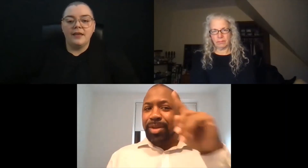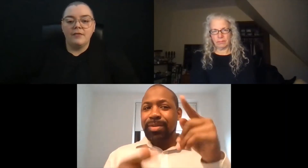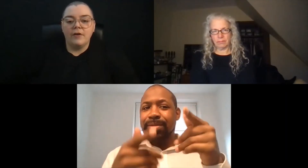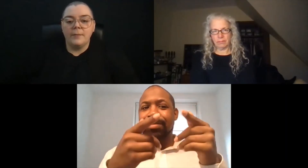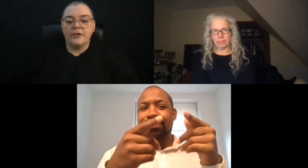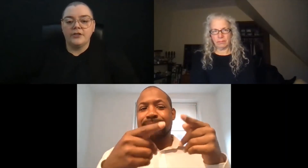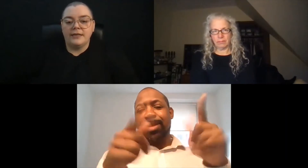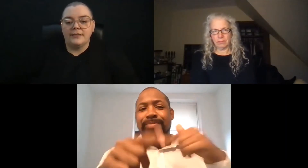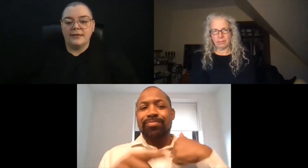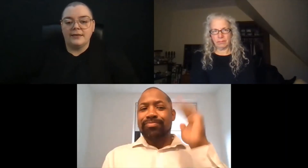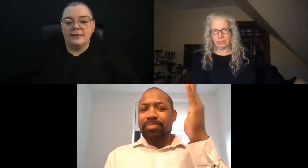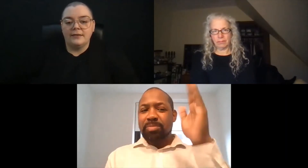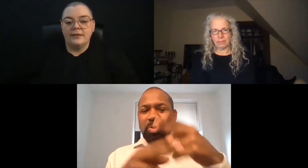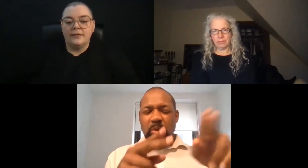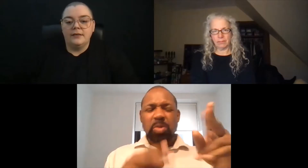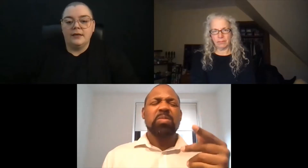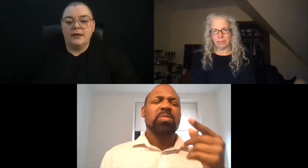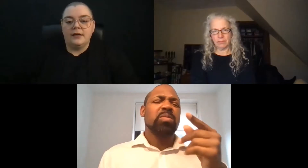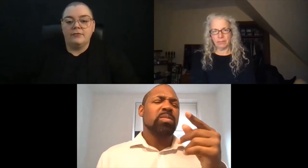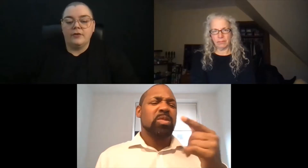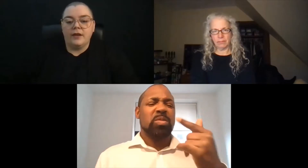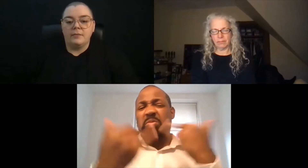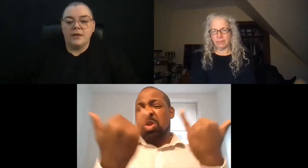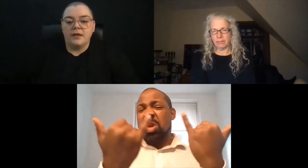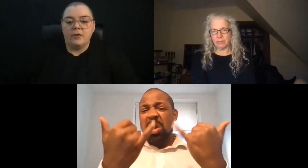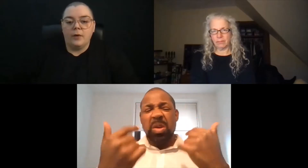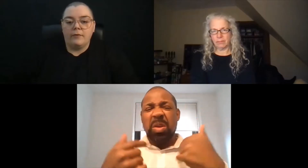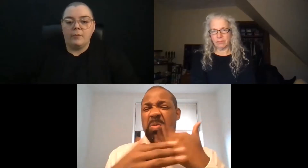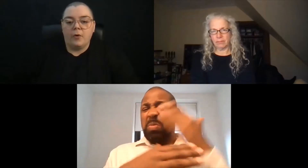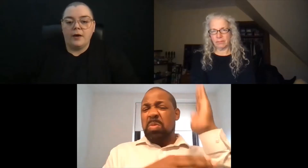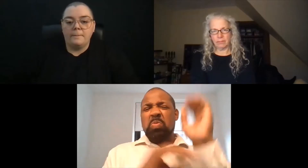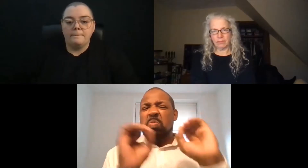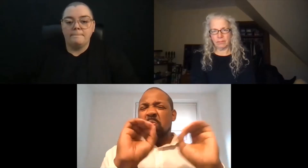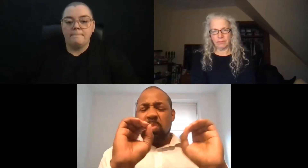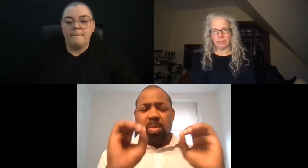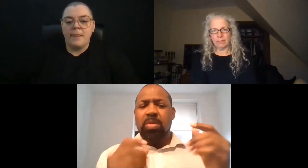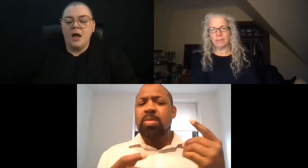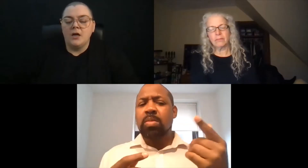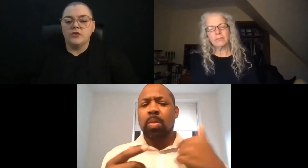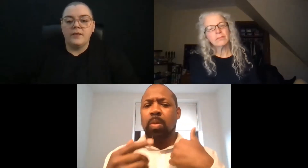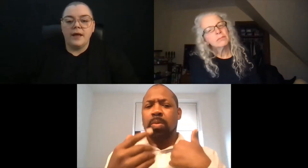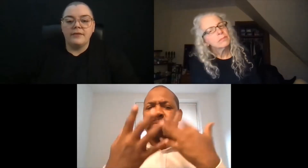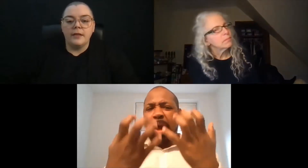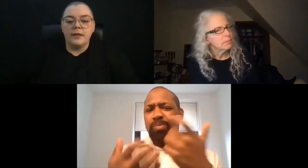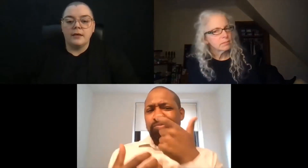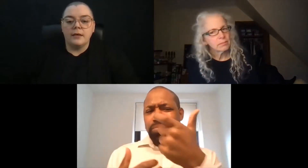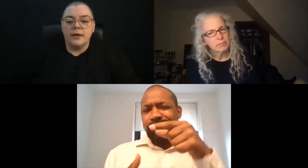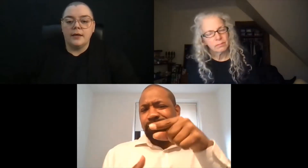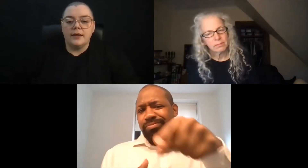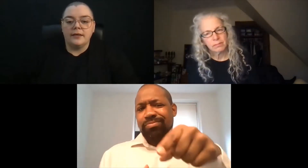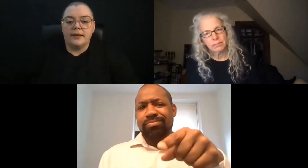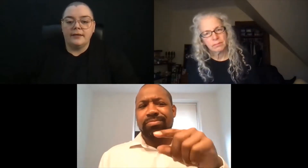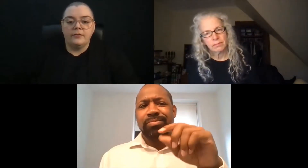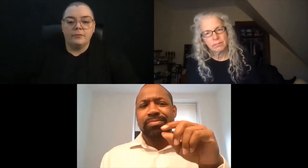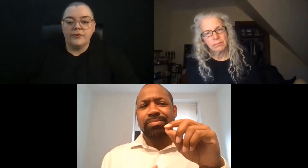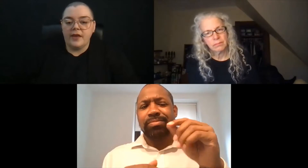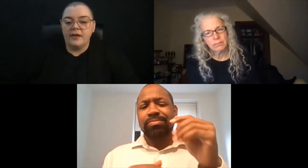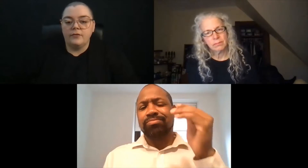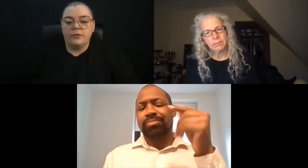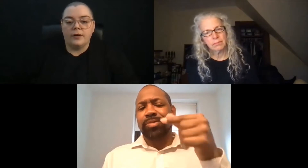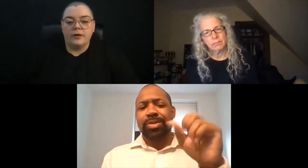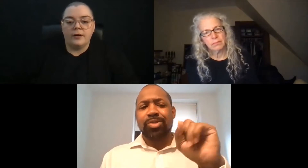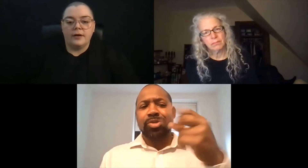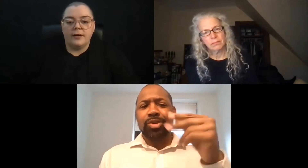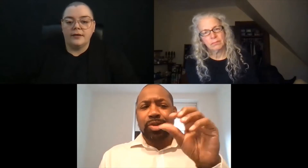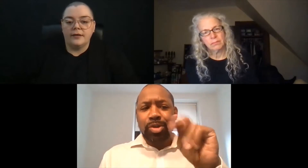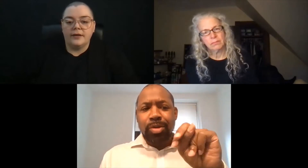Thank you very much, Nancy, for letting me give a quick report. So I don't have anything that I'd like to present